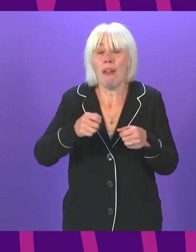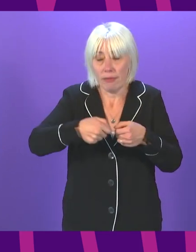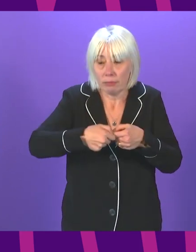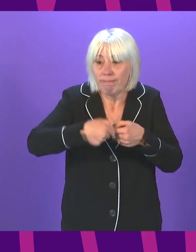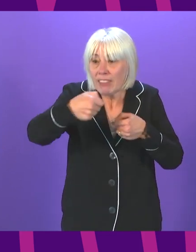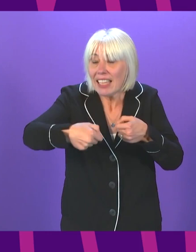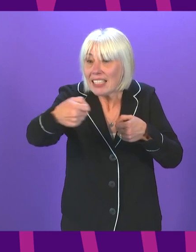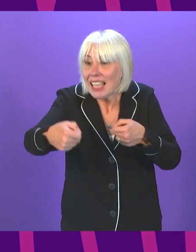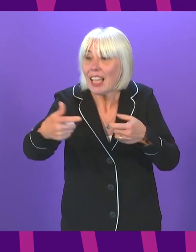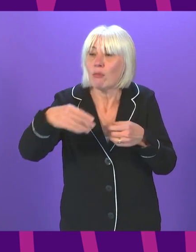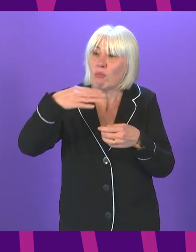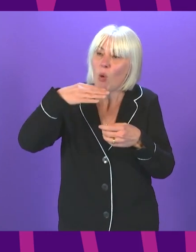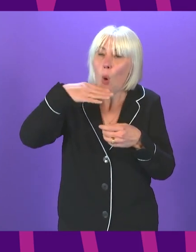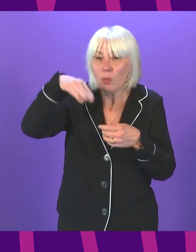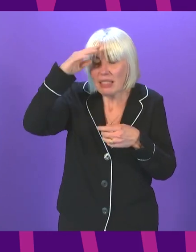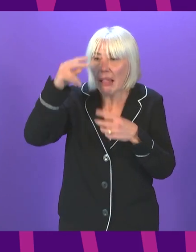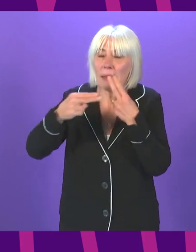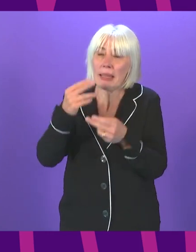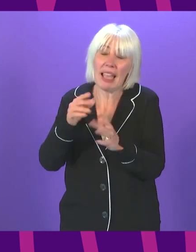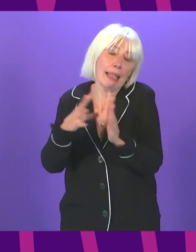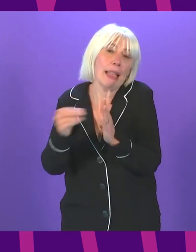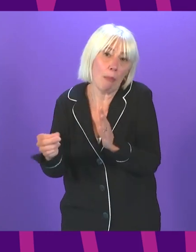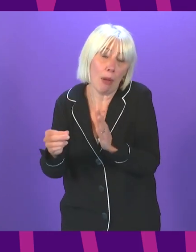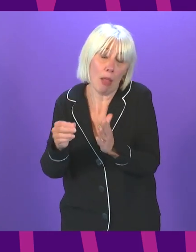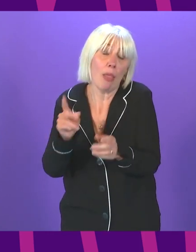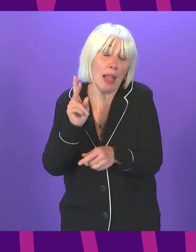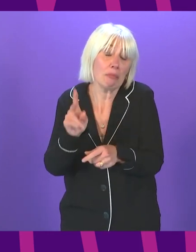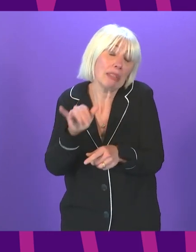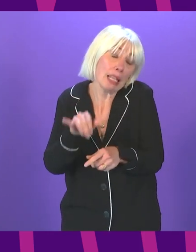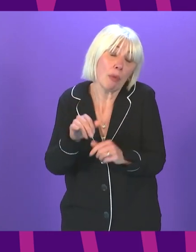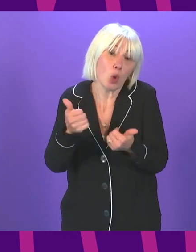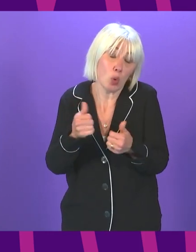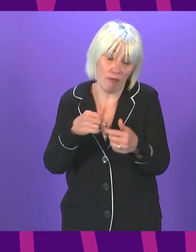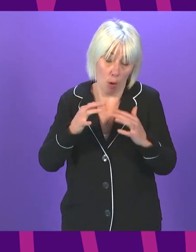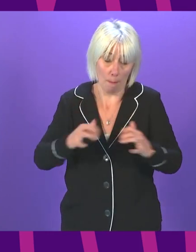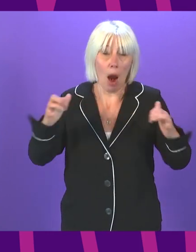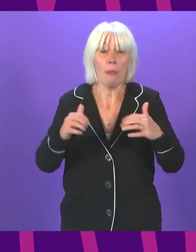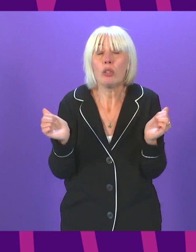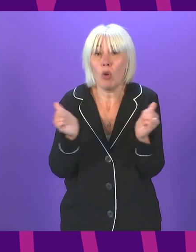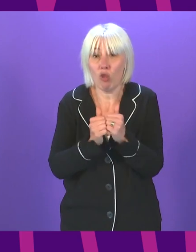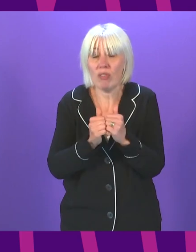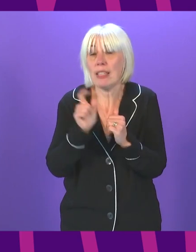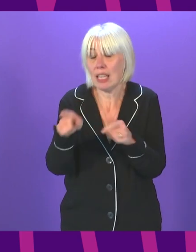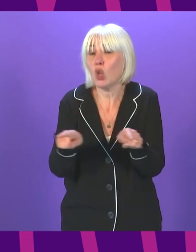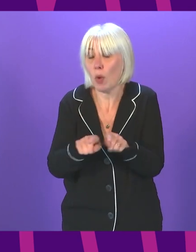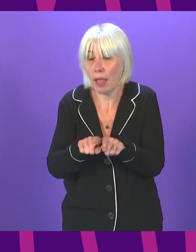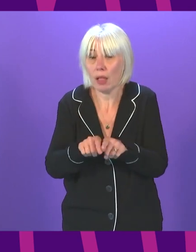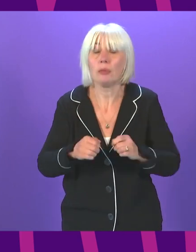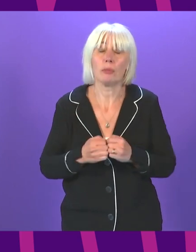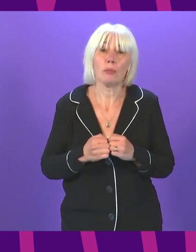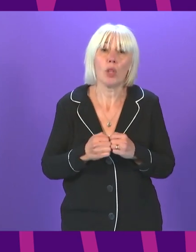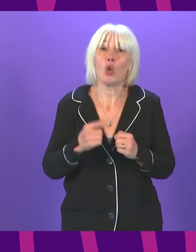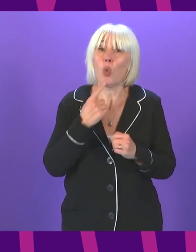other settings, I think that would be equally important that parliament had the ability to authorise that as well. So I will